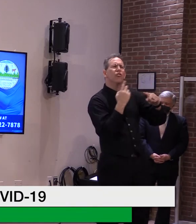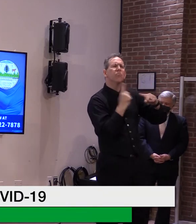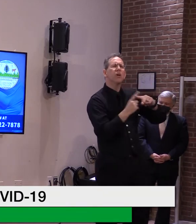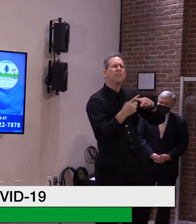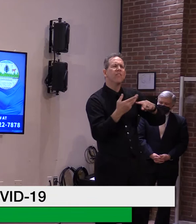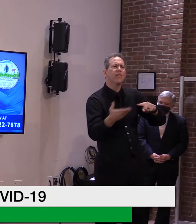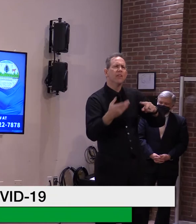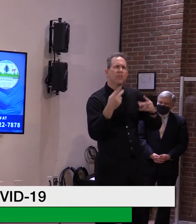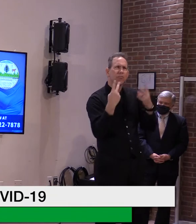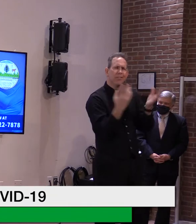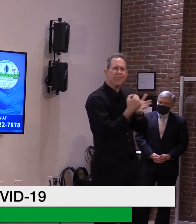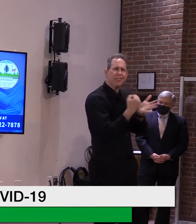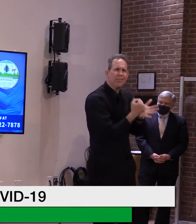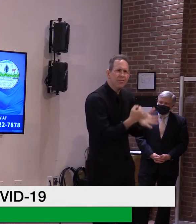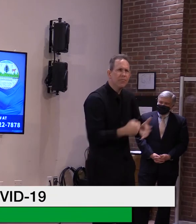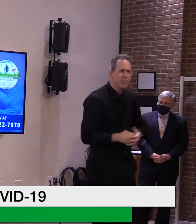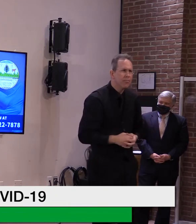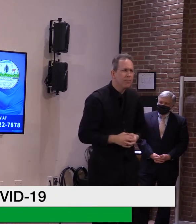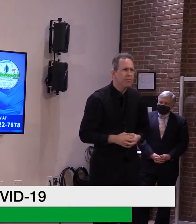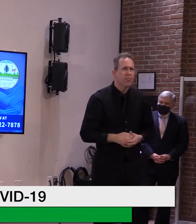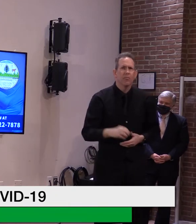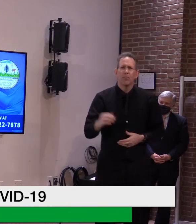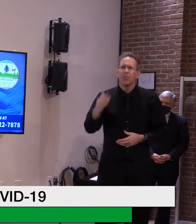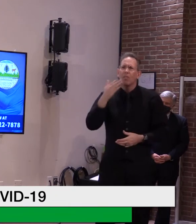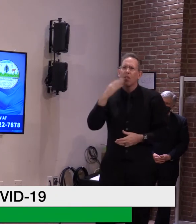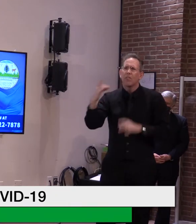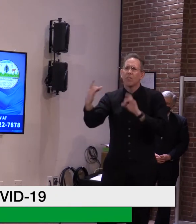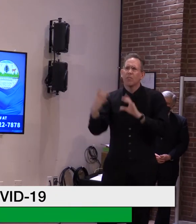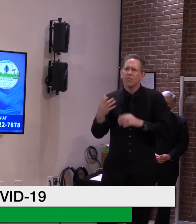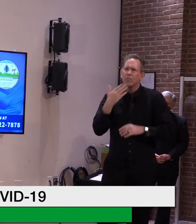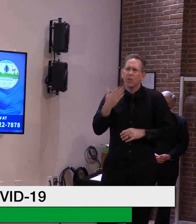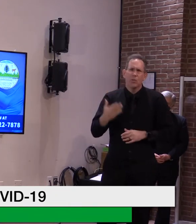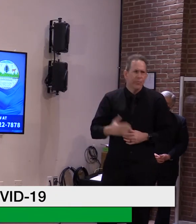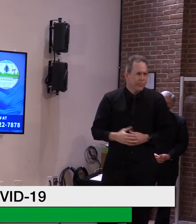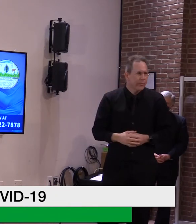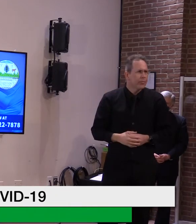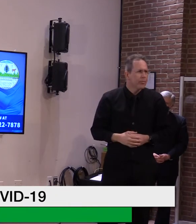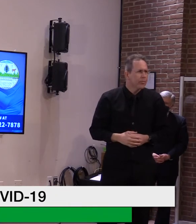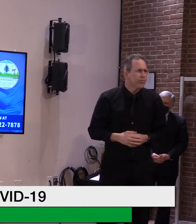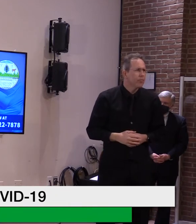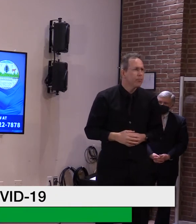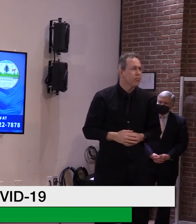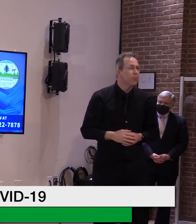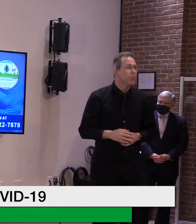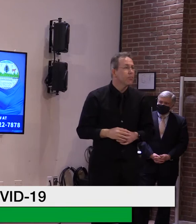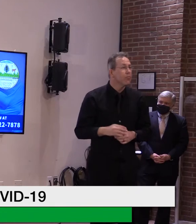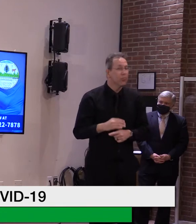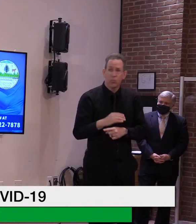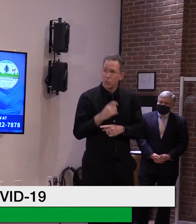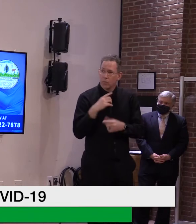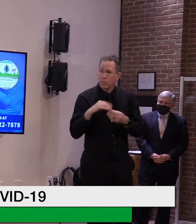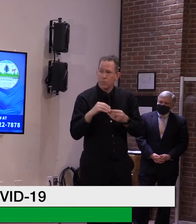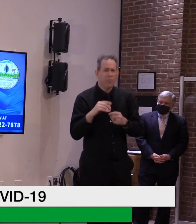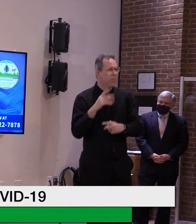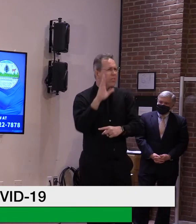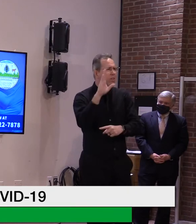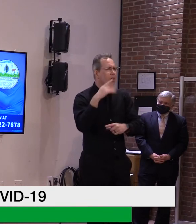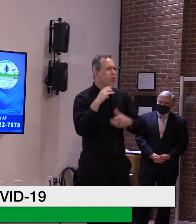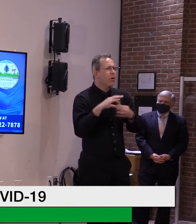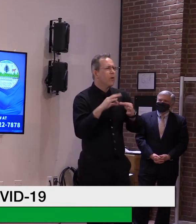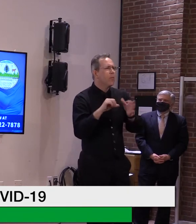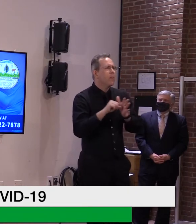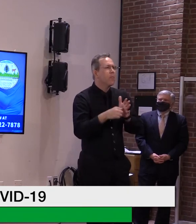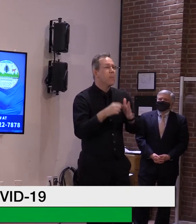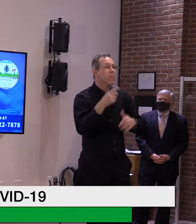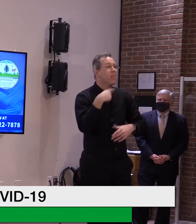Uh, okay, great. Thank you all very much. And again, Wilson, I think every, every time I see a report, uh, that comes in, in